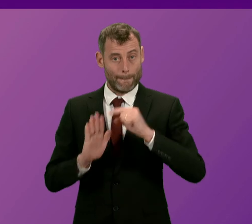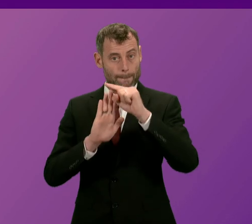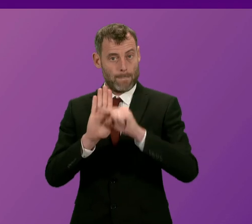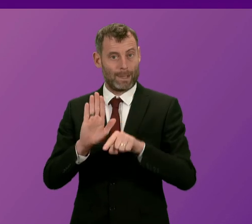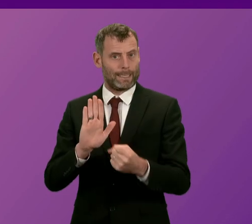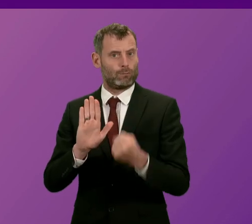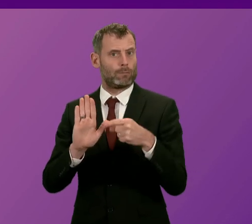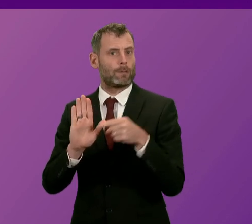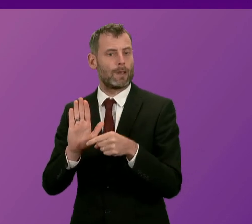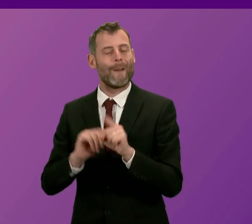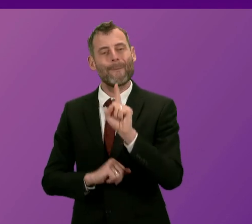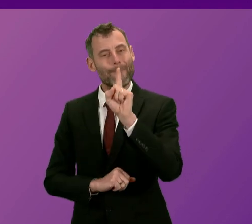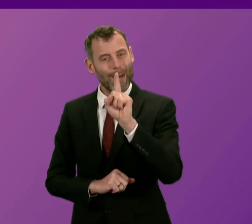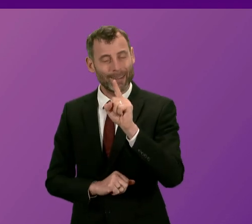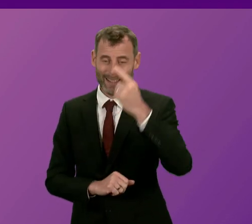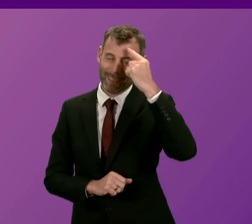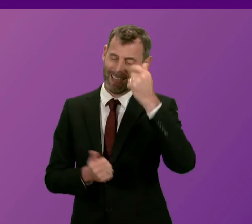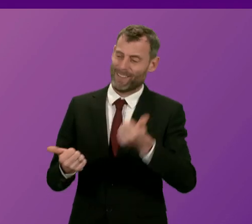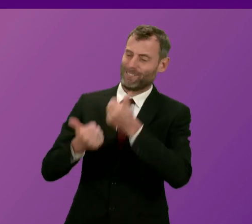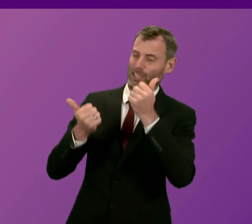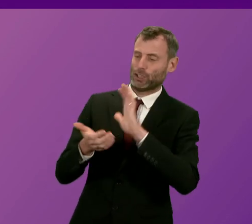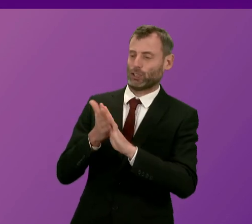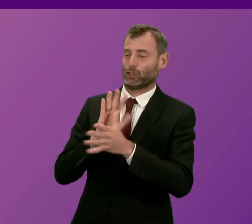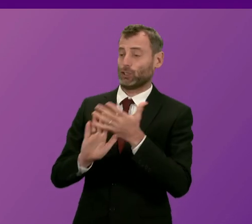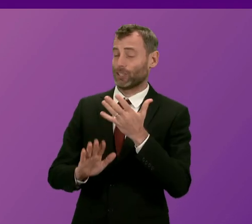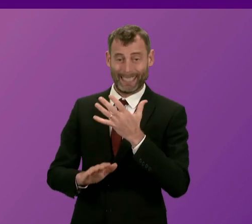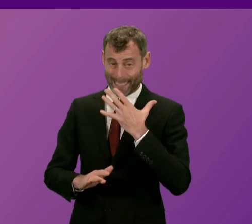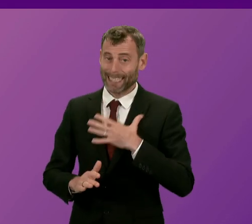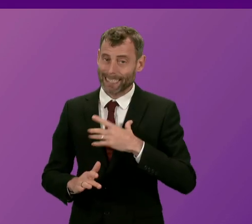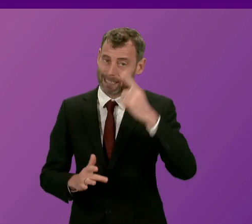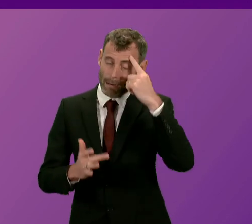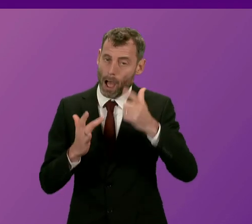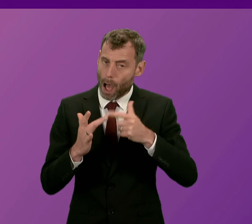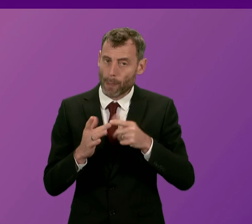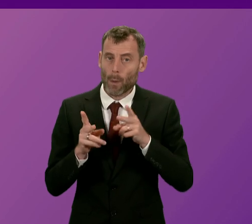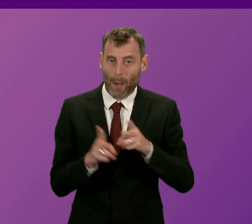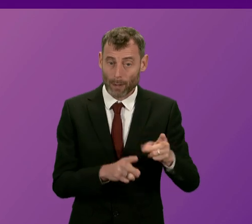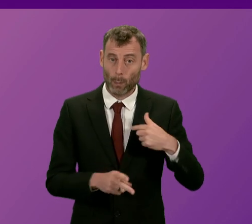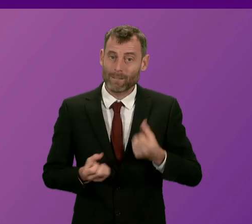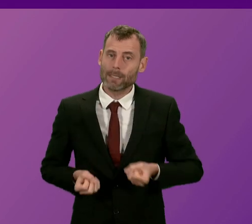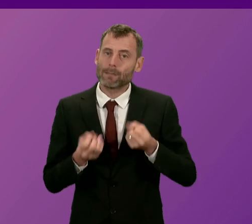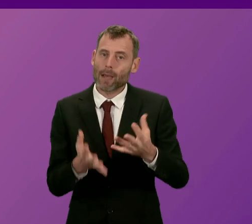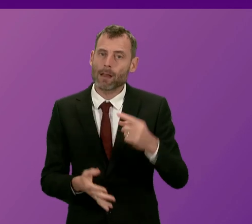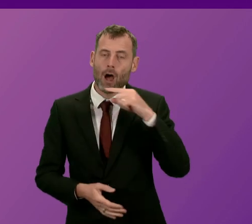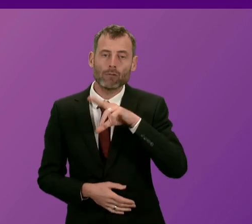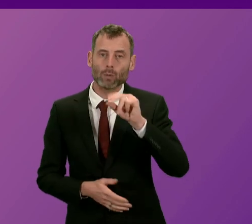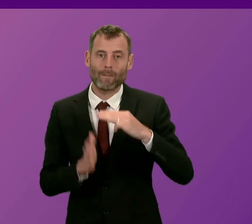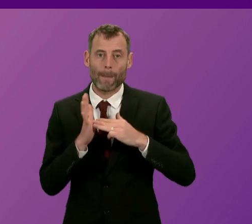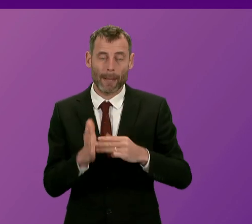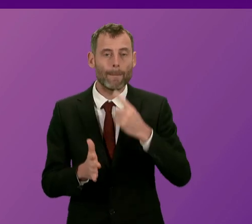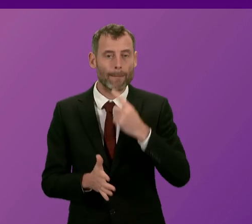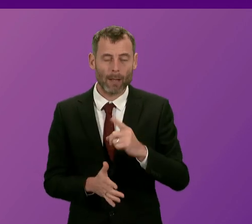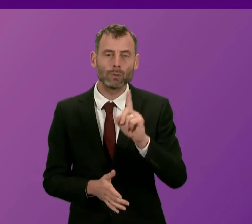only instrument of policy that we have. On alcohol treatment the government has made available £112 million to alcohol and drug